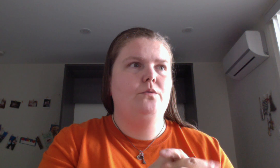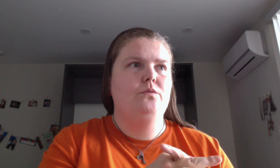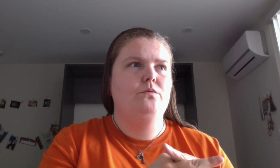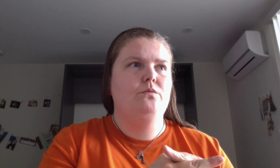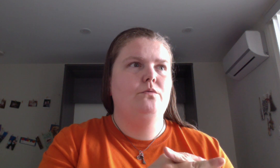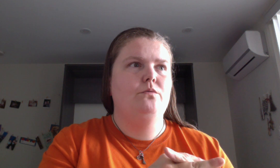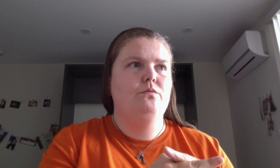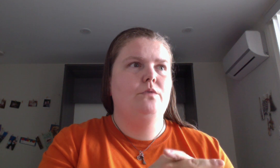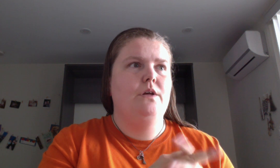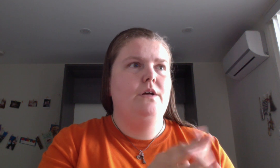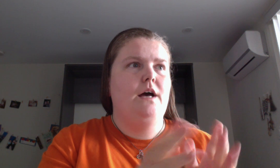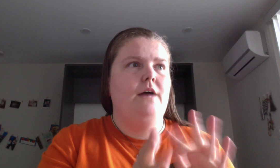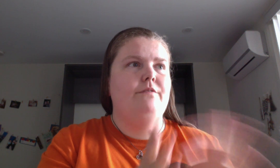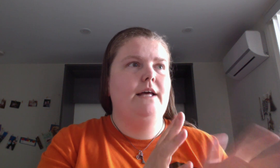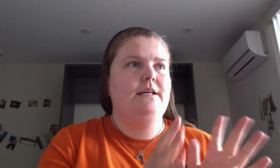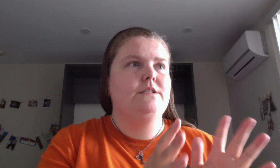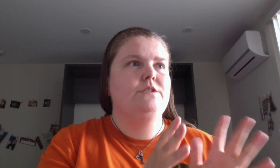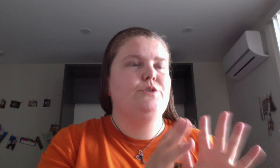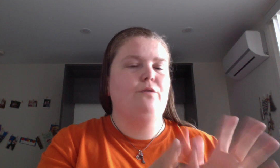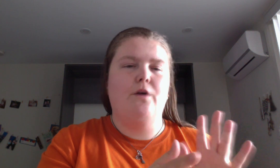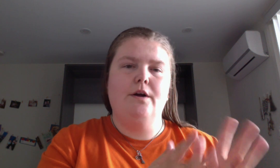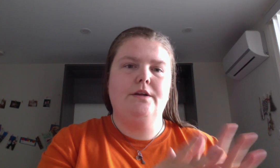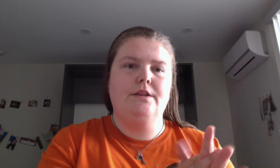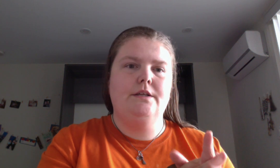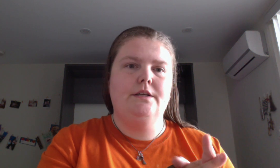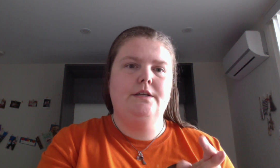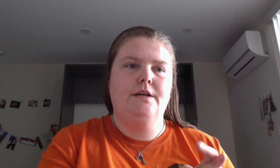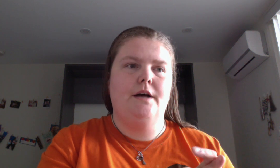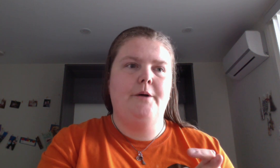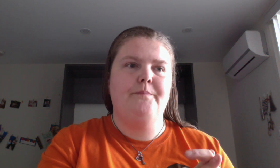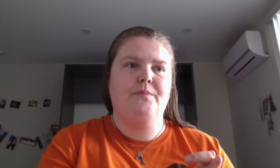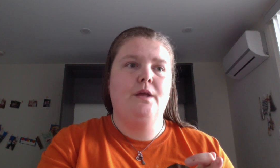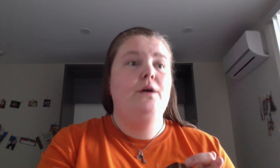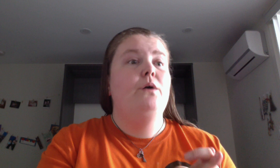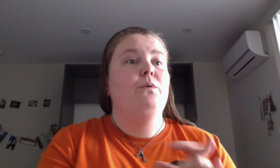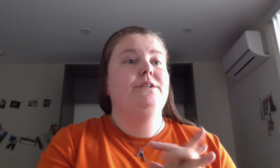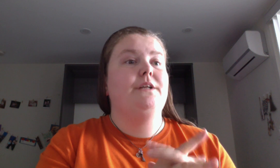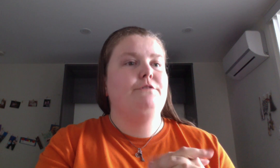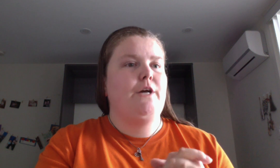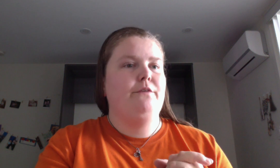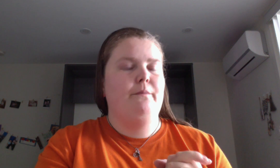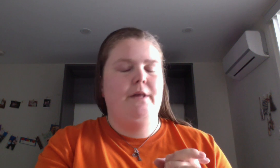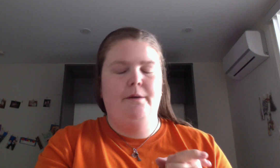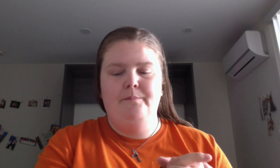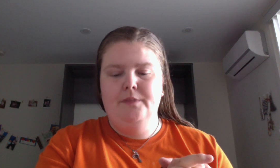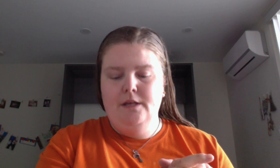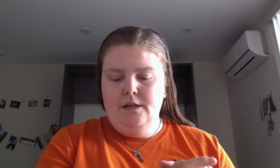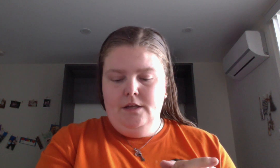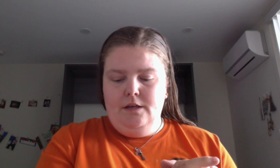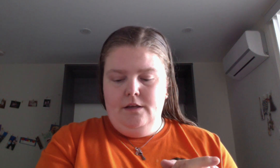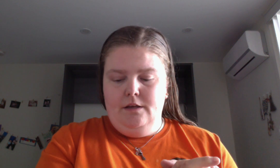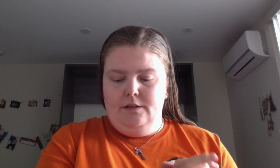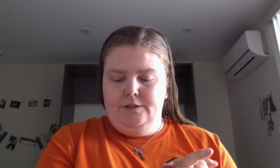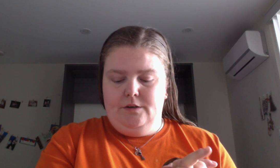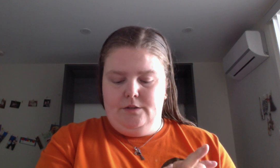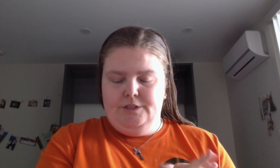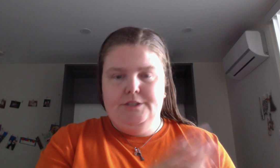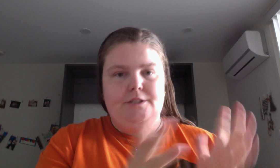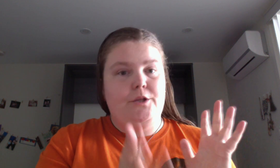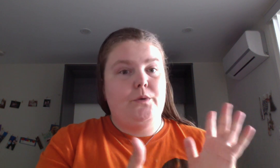I've liked so far the ones that I've tried from them so this is another one